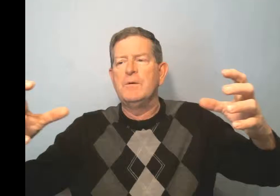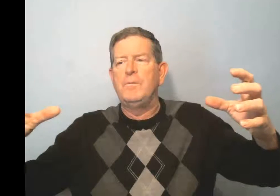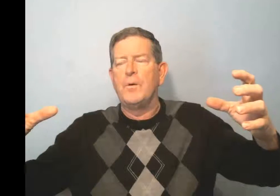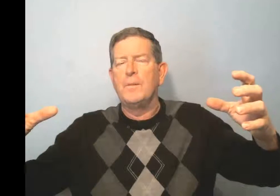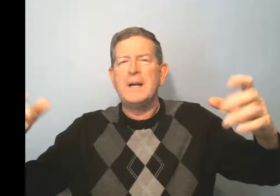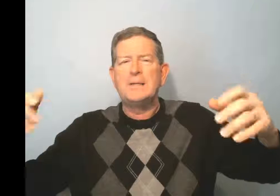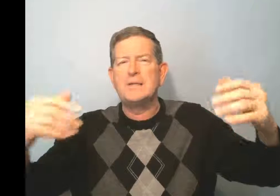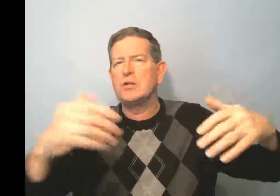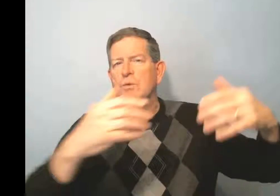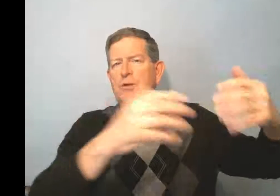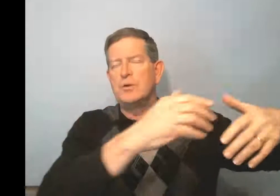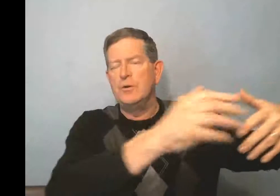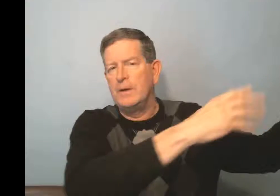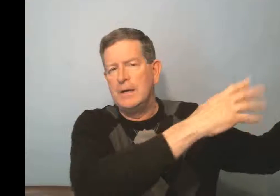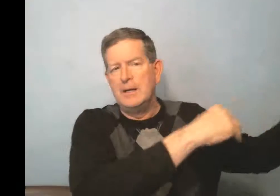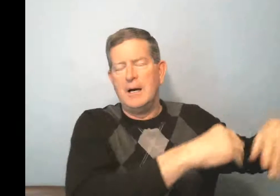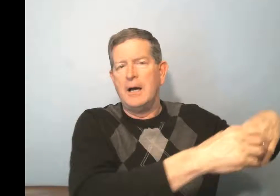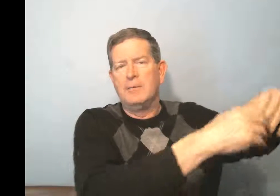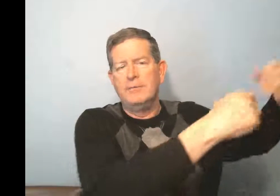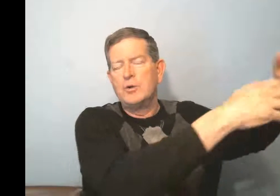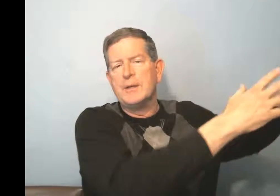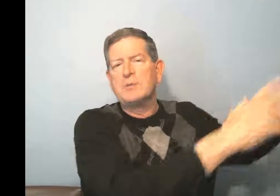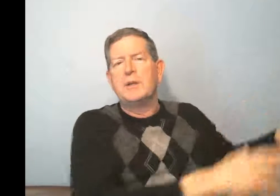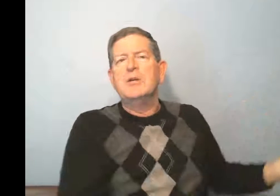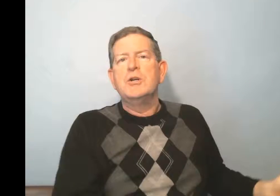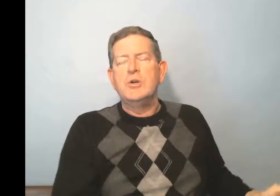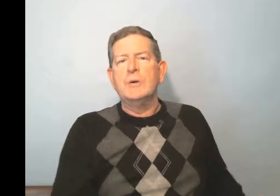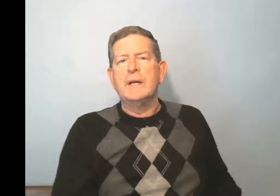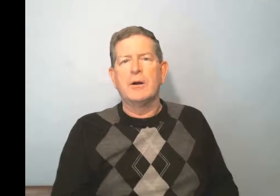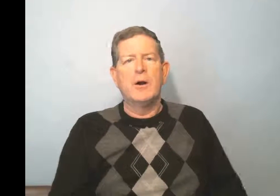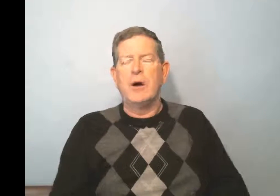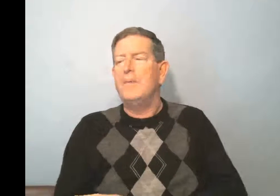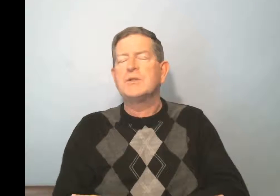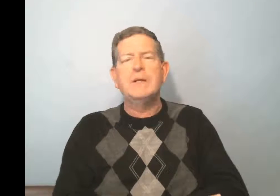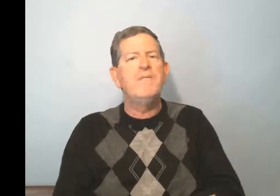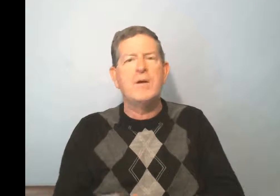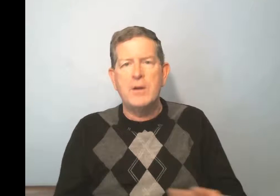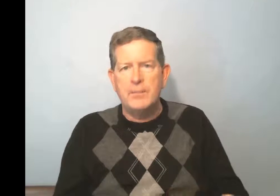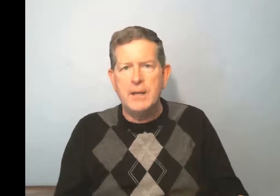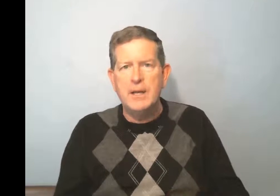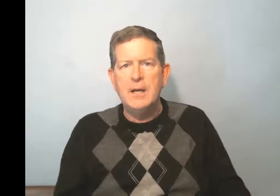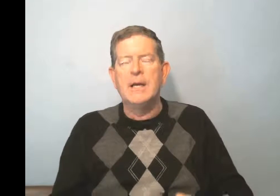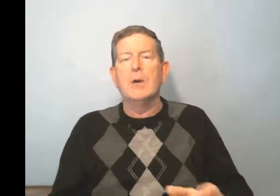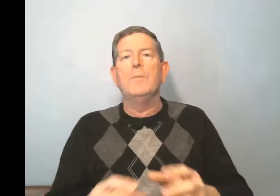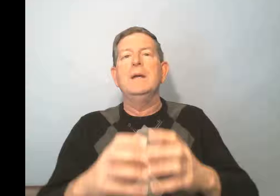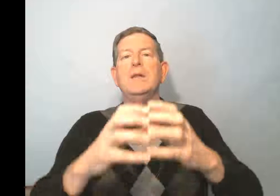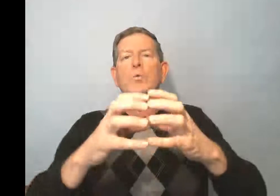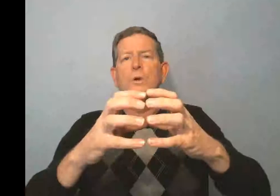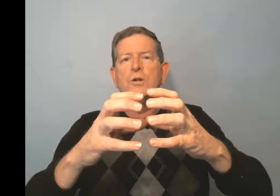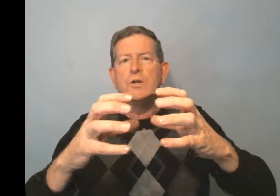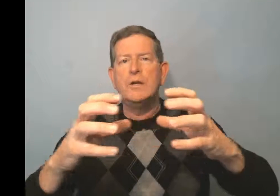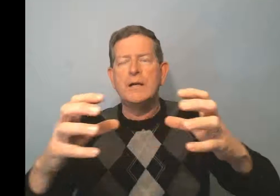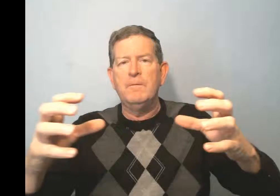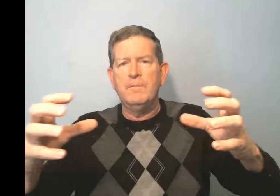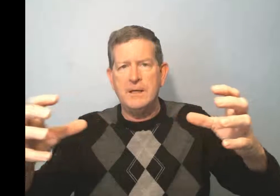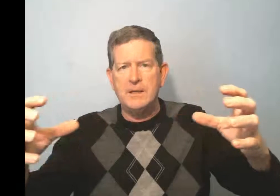form, unless it's a structure which will be explained to you later. Almost invariably, it will be in the original infinitive